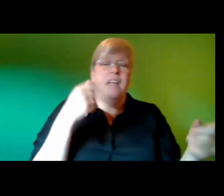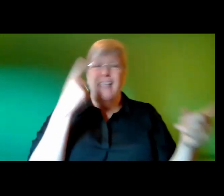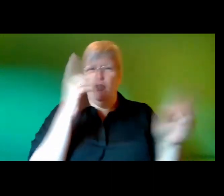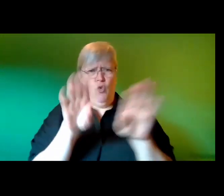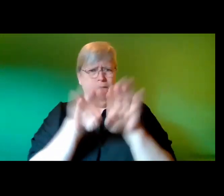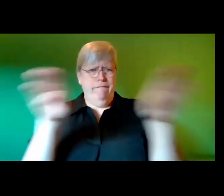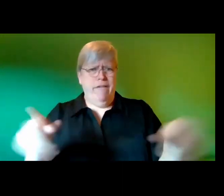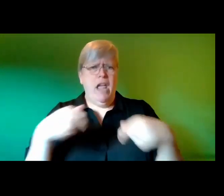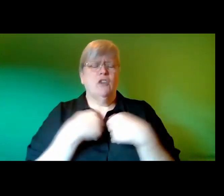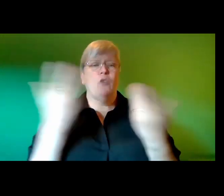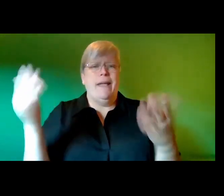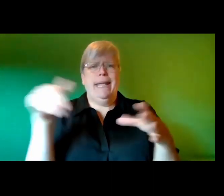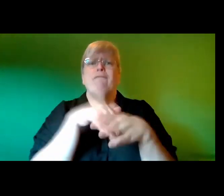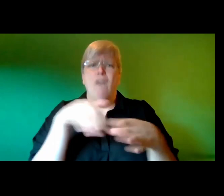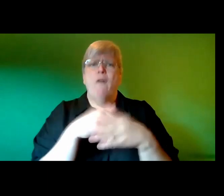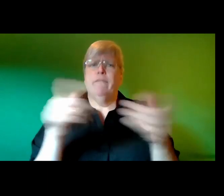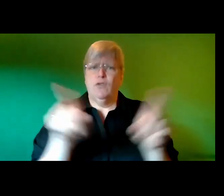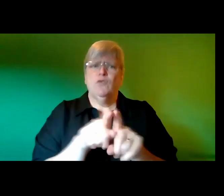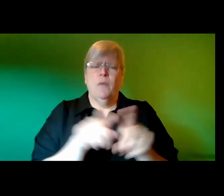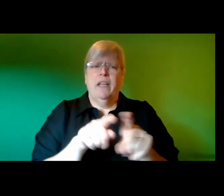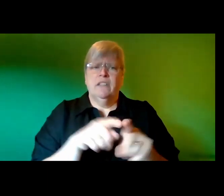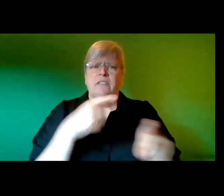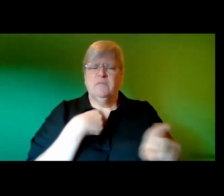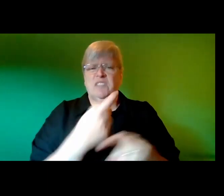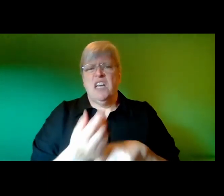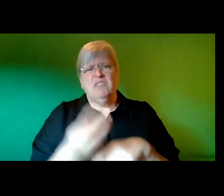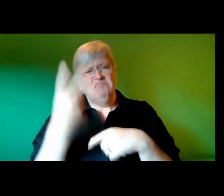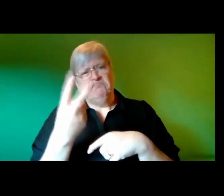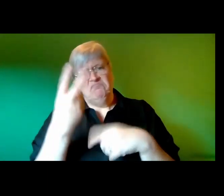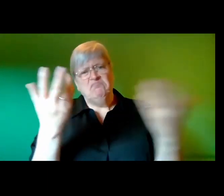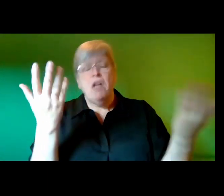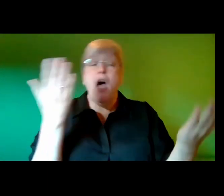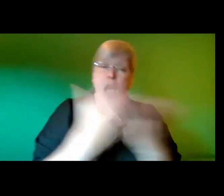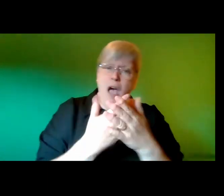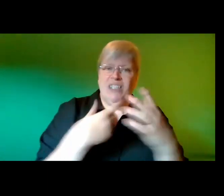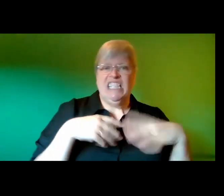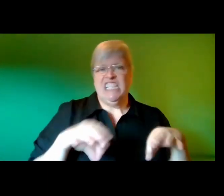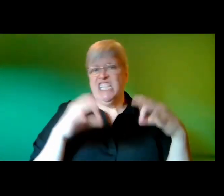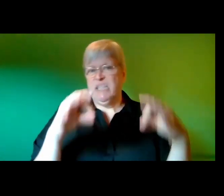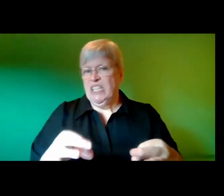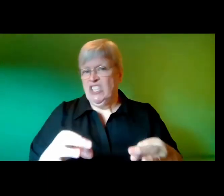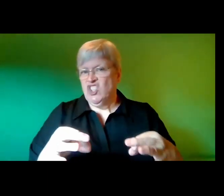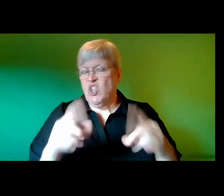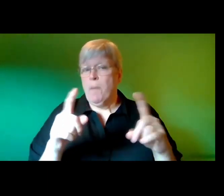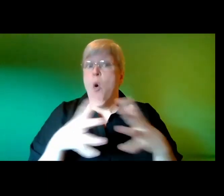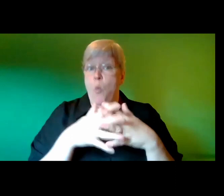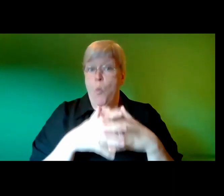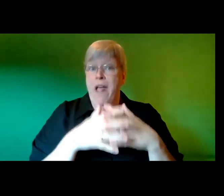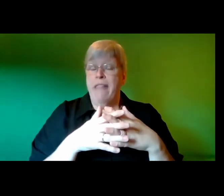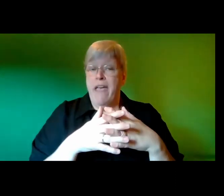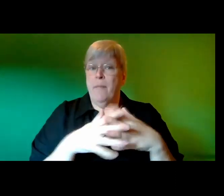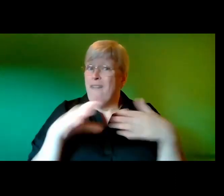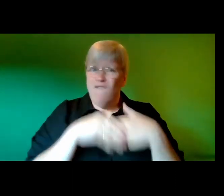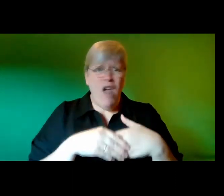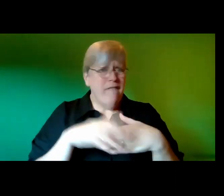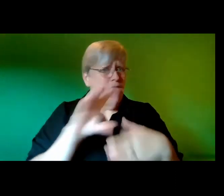so i got involved as well i broke two fingers and we were both given suspensions but it was worth it i'd made a friend for life you know